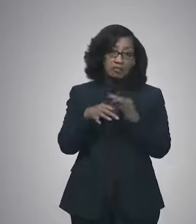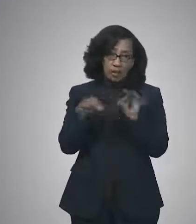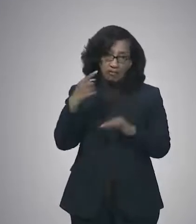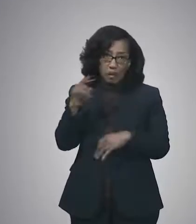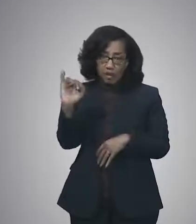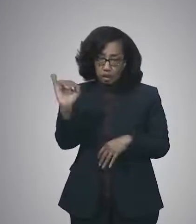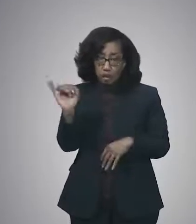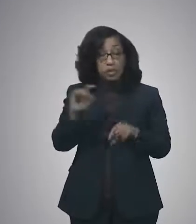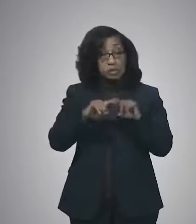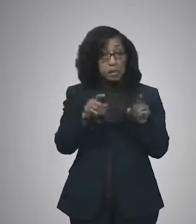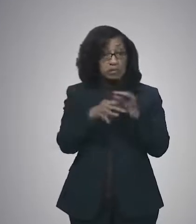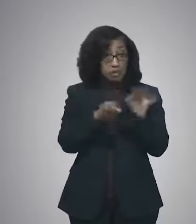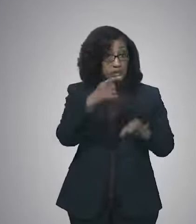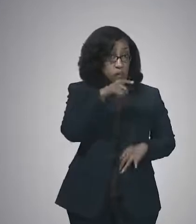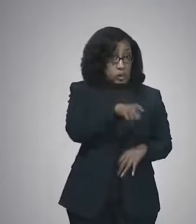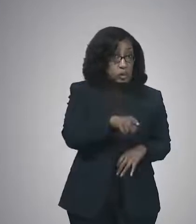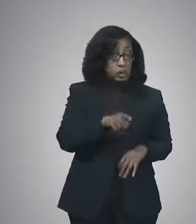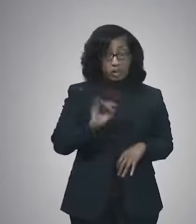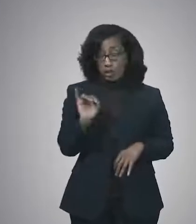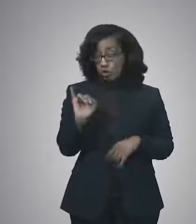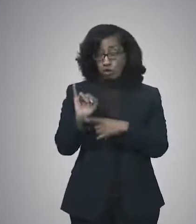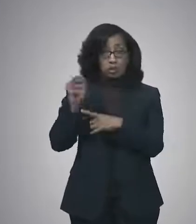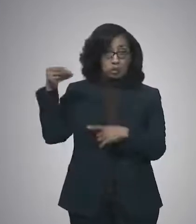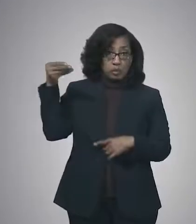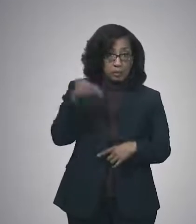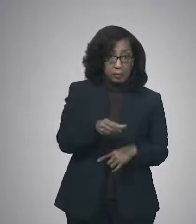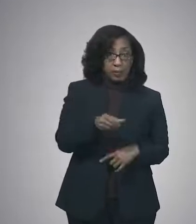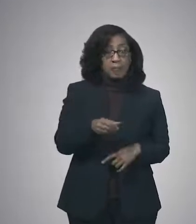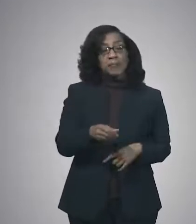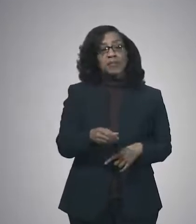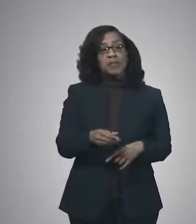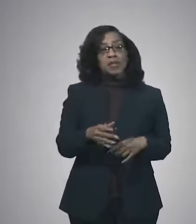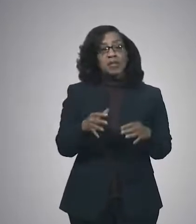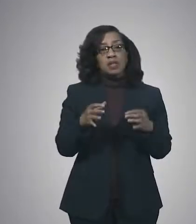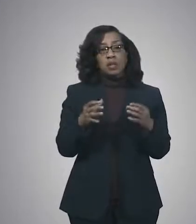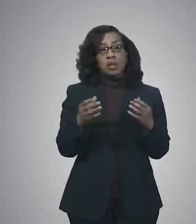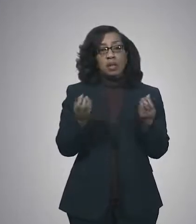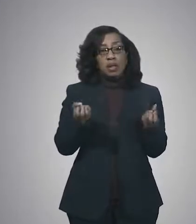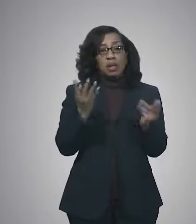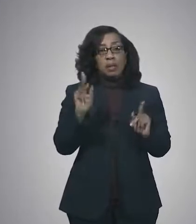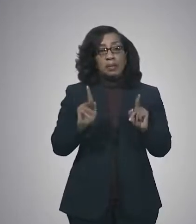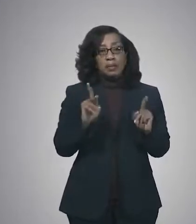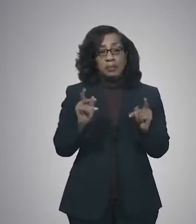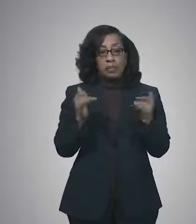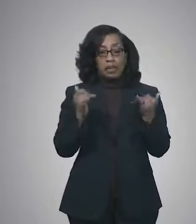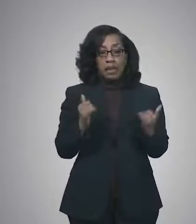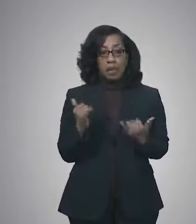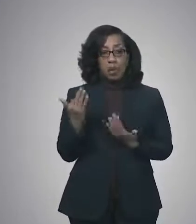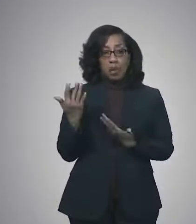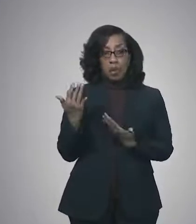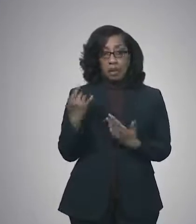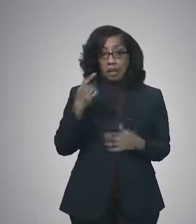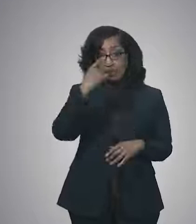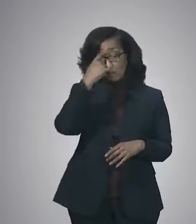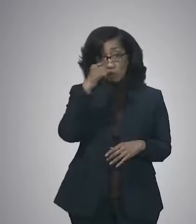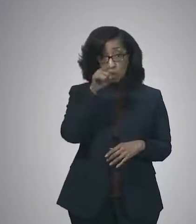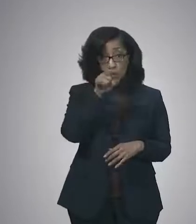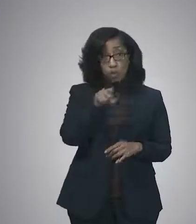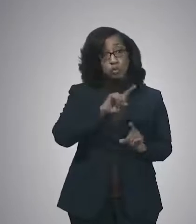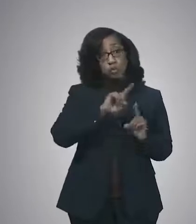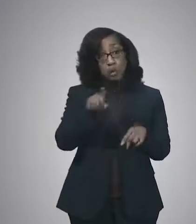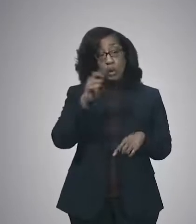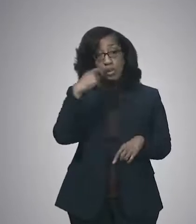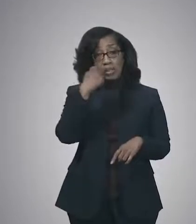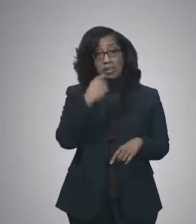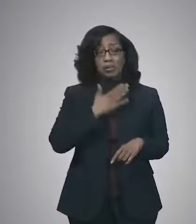And it's important for you to know your status. We still have plenty of capacity. Today, there are people, as we are speaking, waiting for you to go get your test.